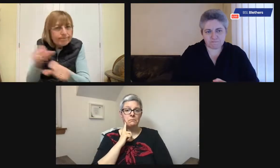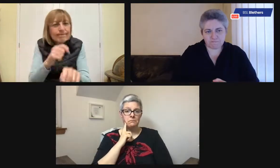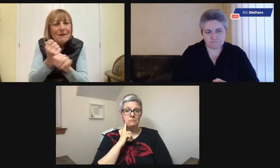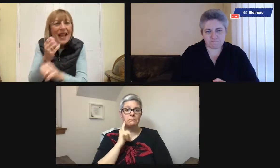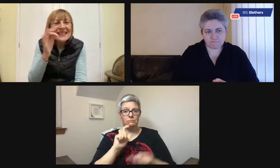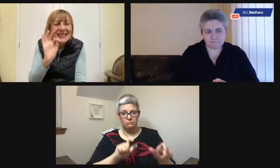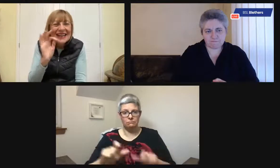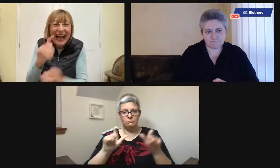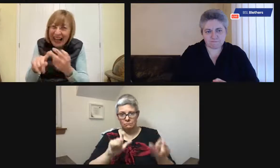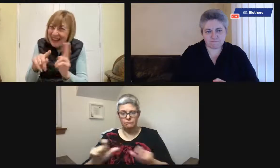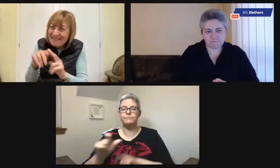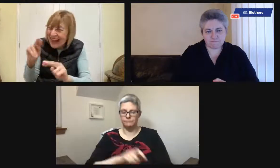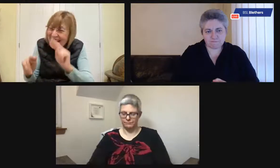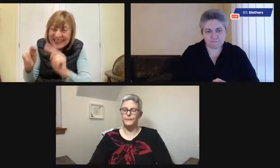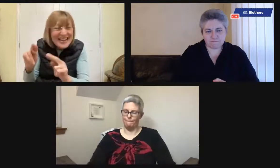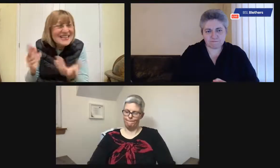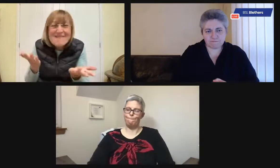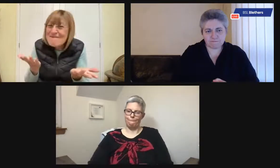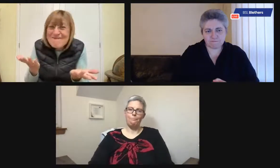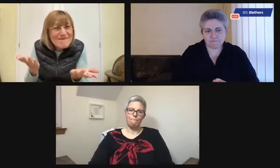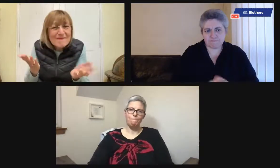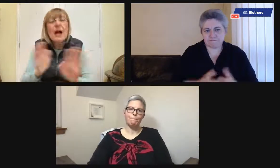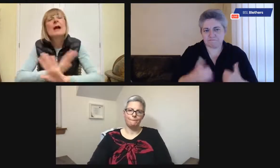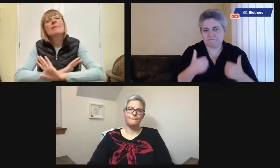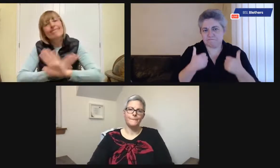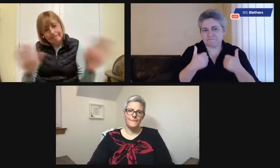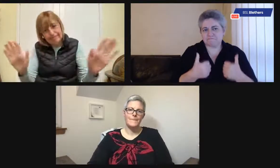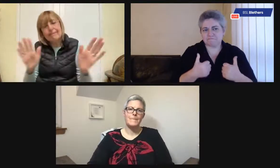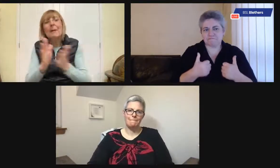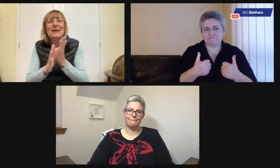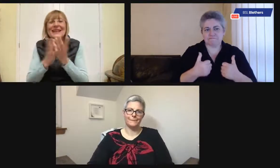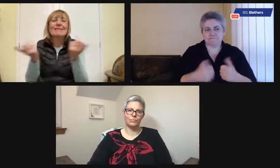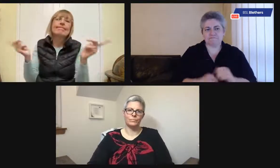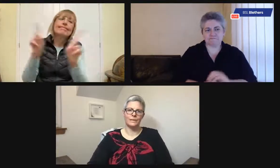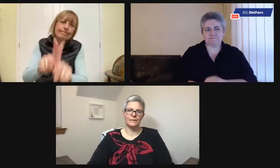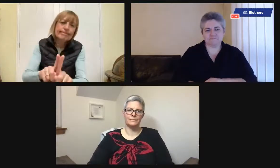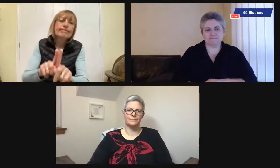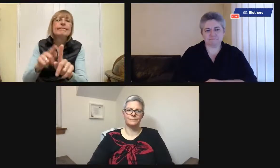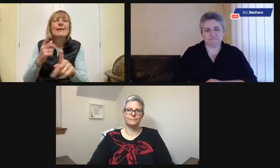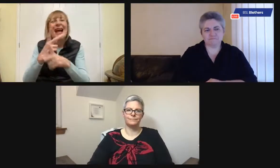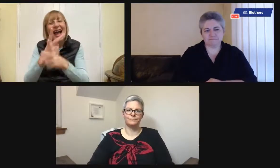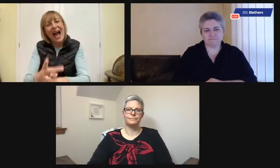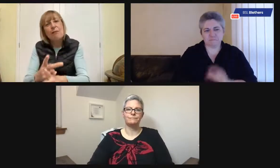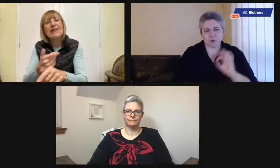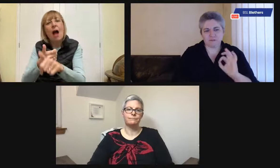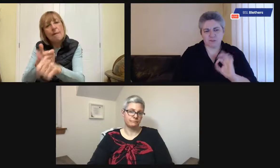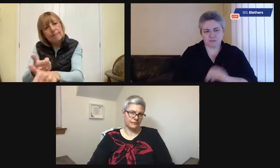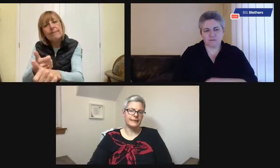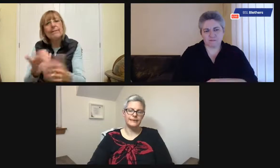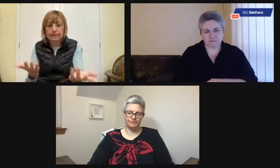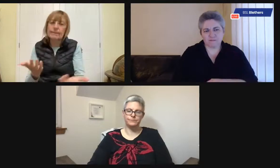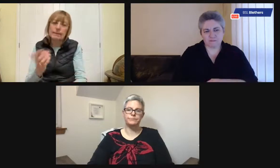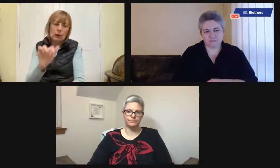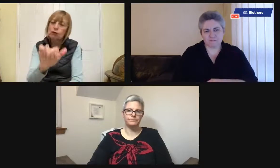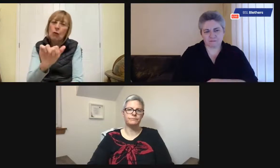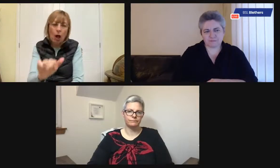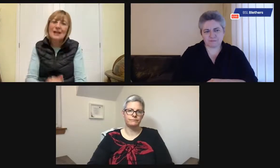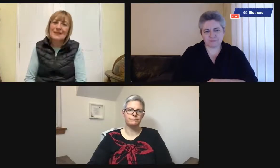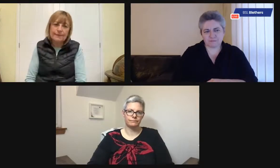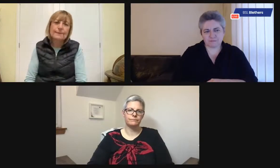and encourage the person to still carry on being in their home, but take away those risks. Give them a kettle they